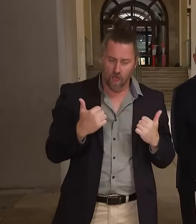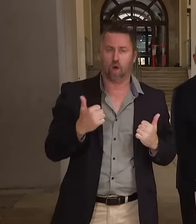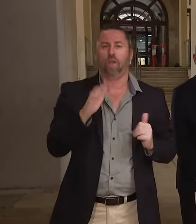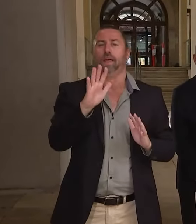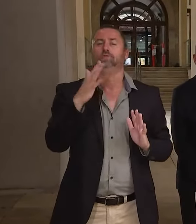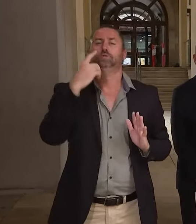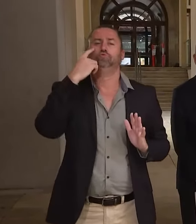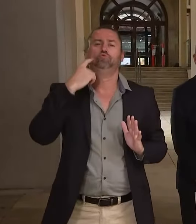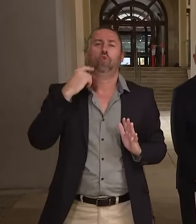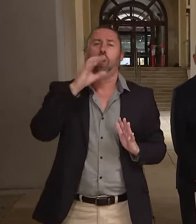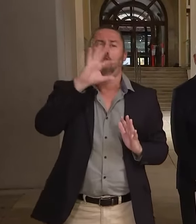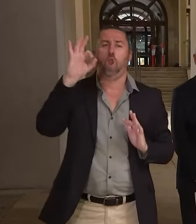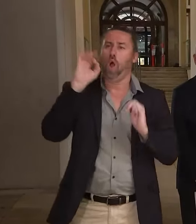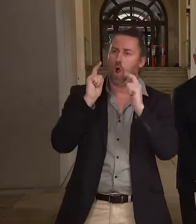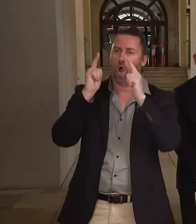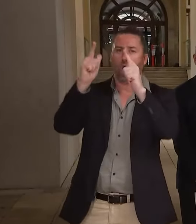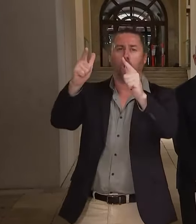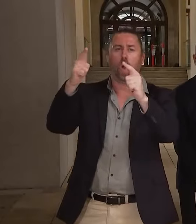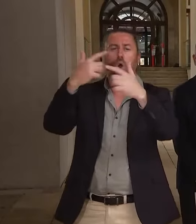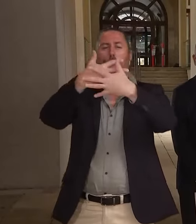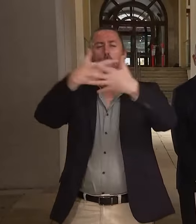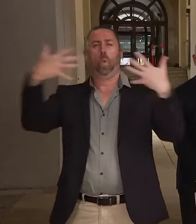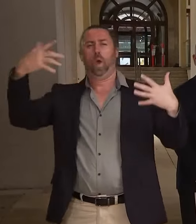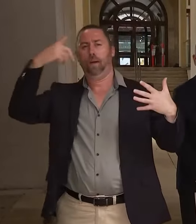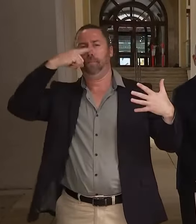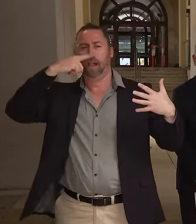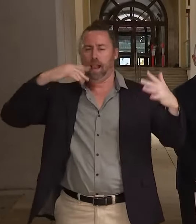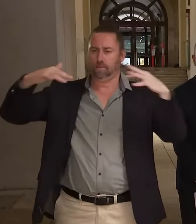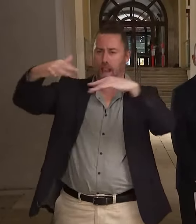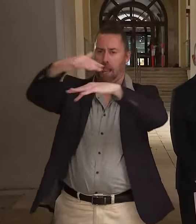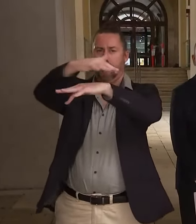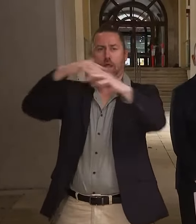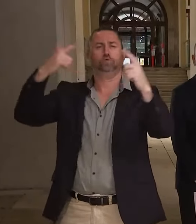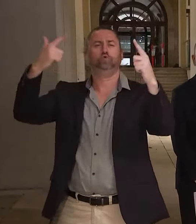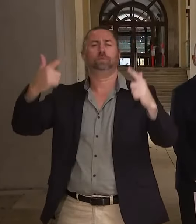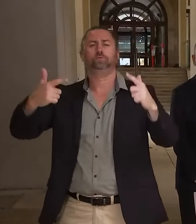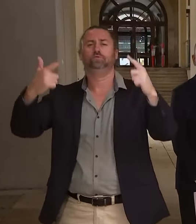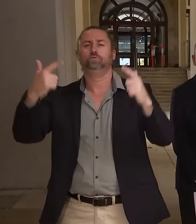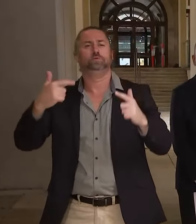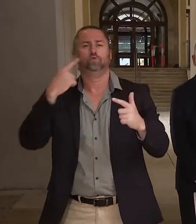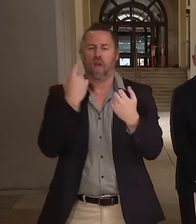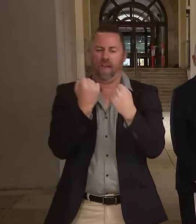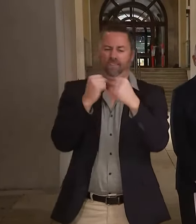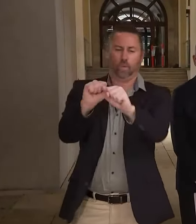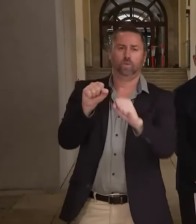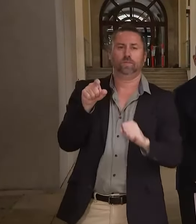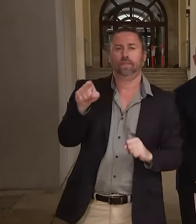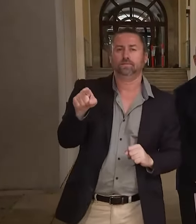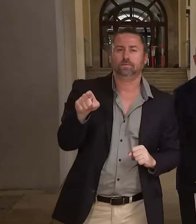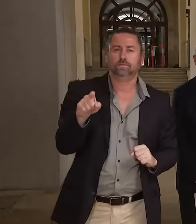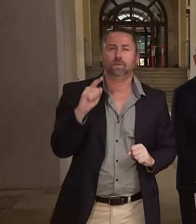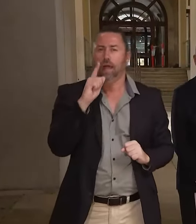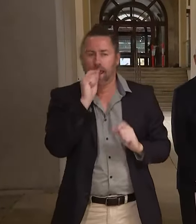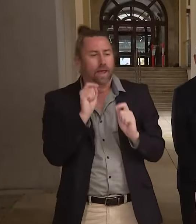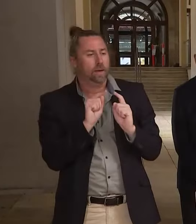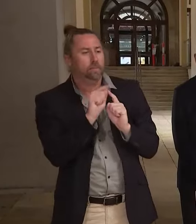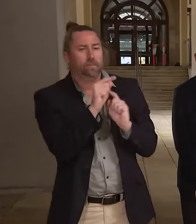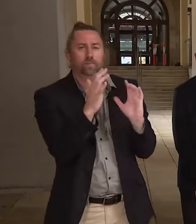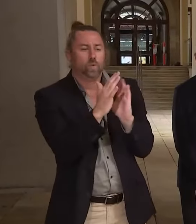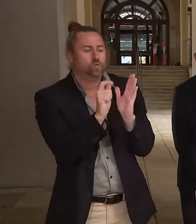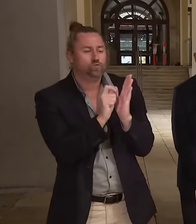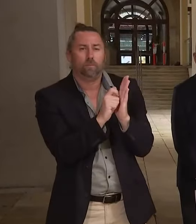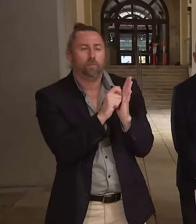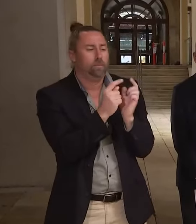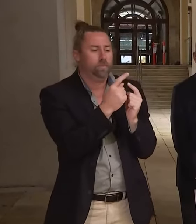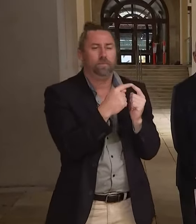avoiding those areas that are heavily populated, you know, to avoid large crowds while